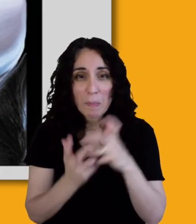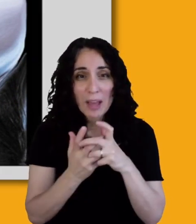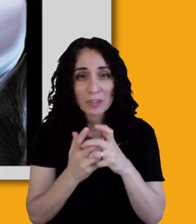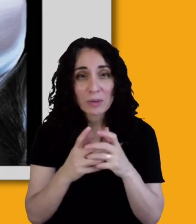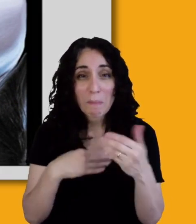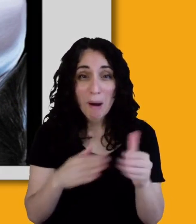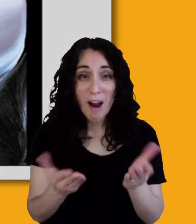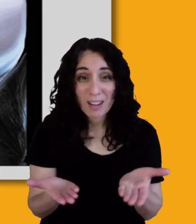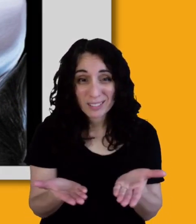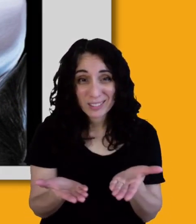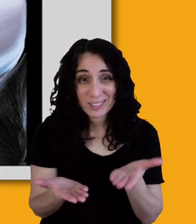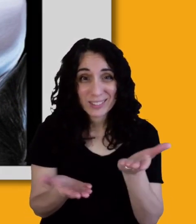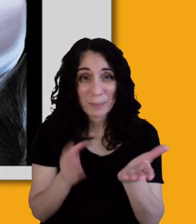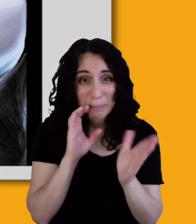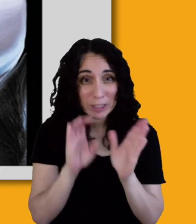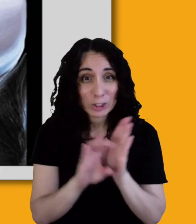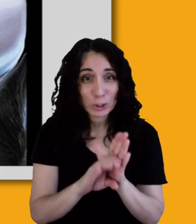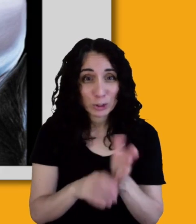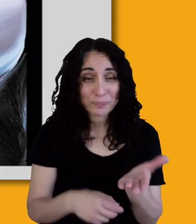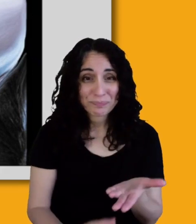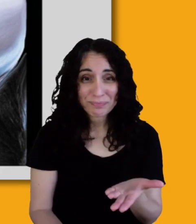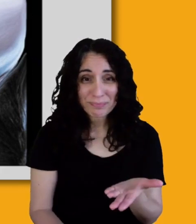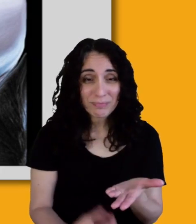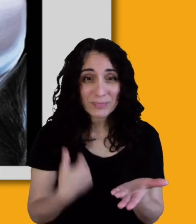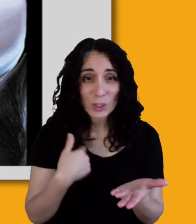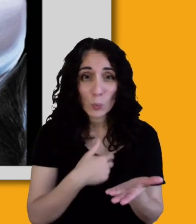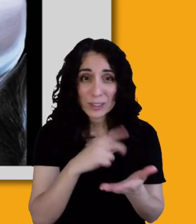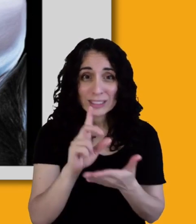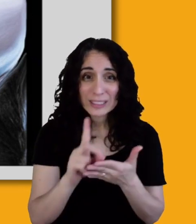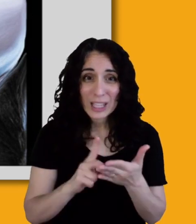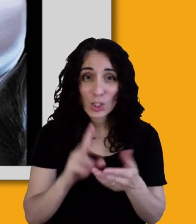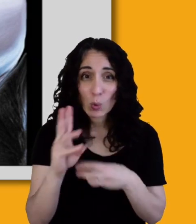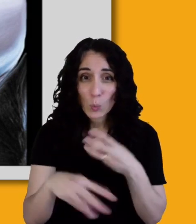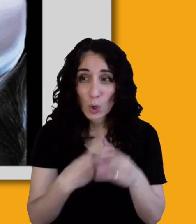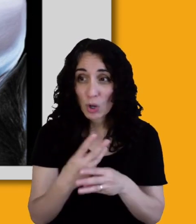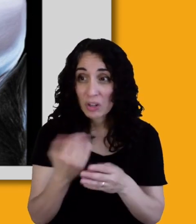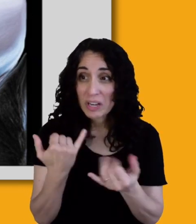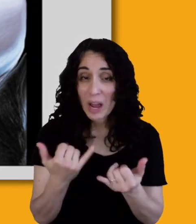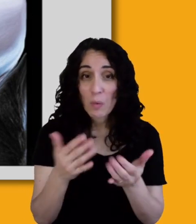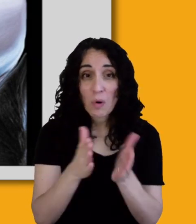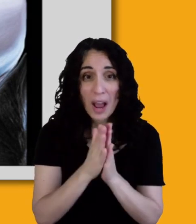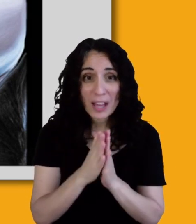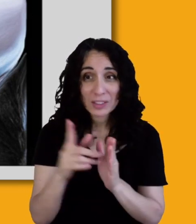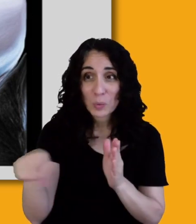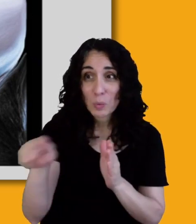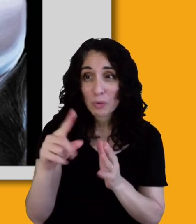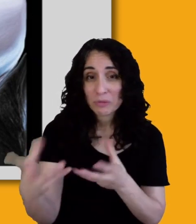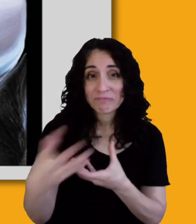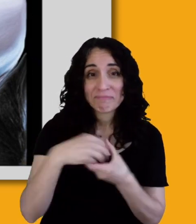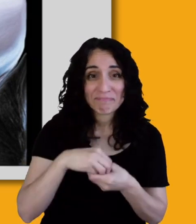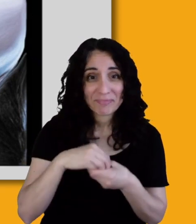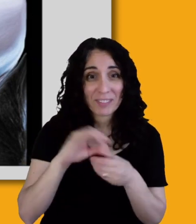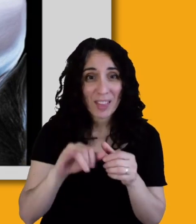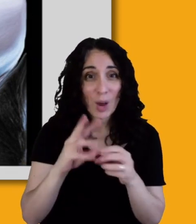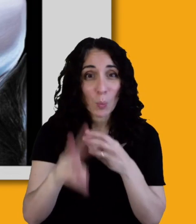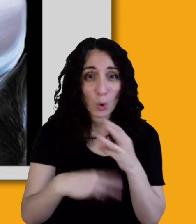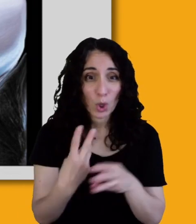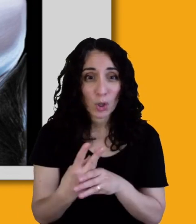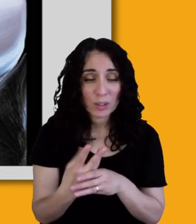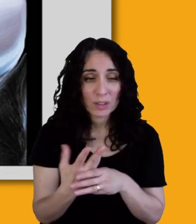saying that, um, we've designed a world and now we're asking everybody else to, to fit into it. So what we're trying to do